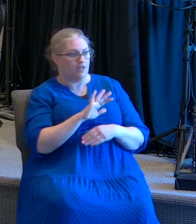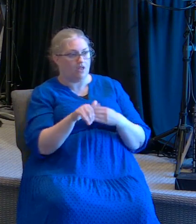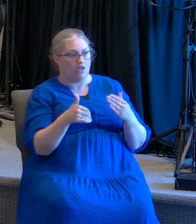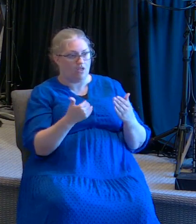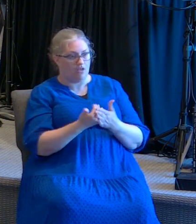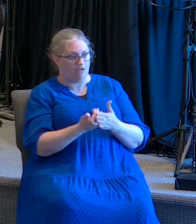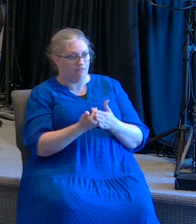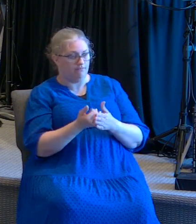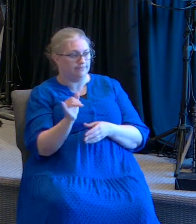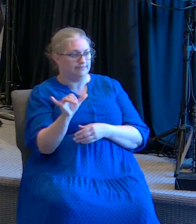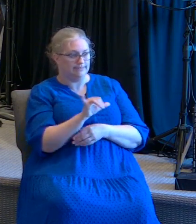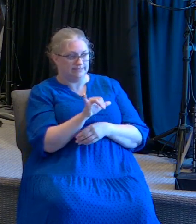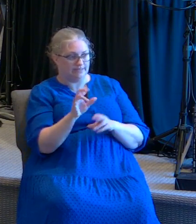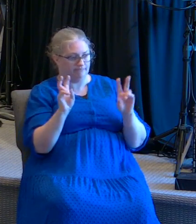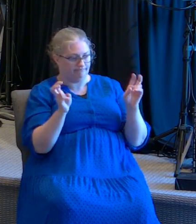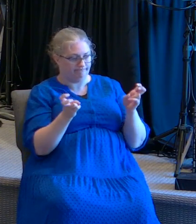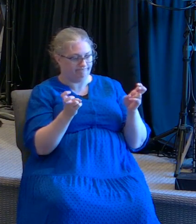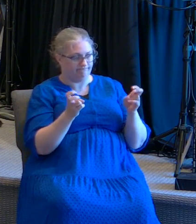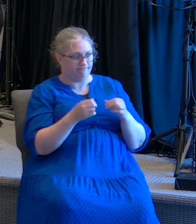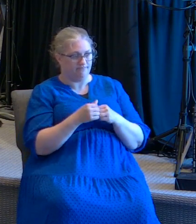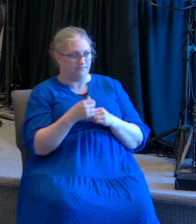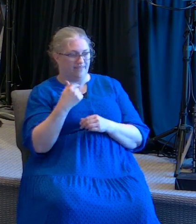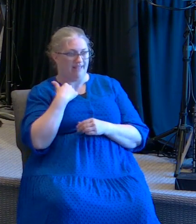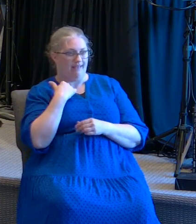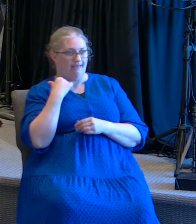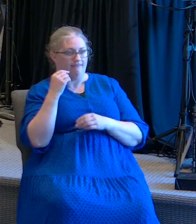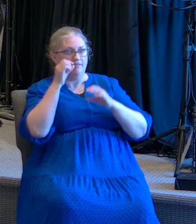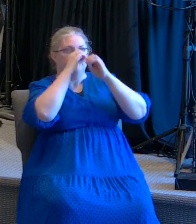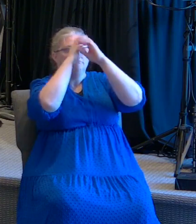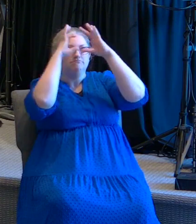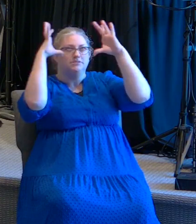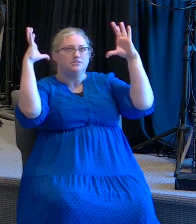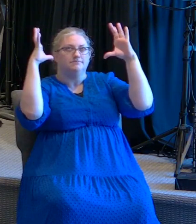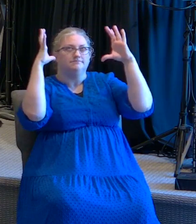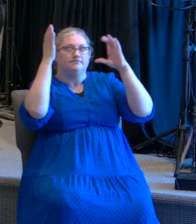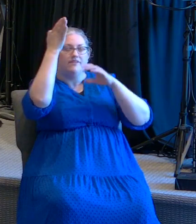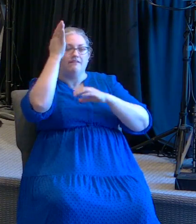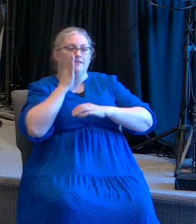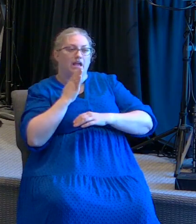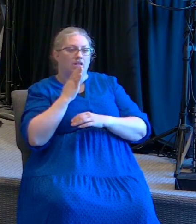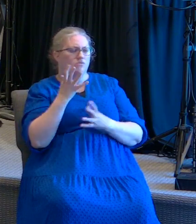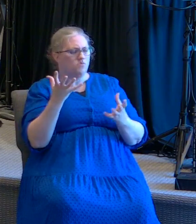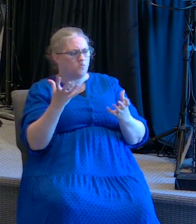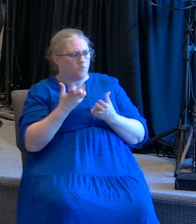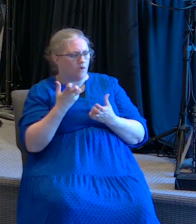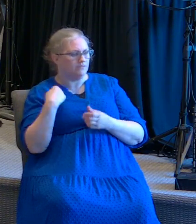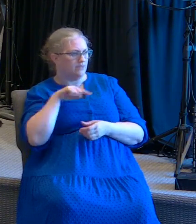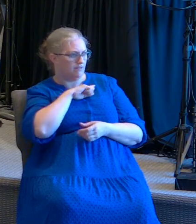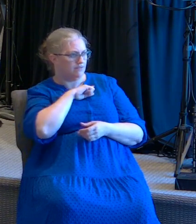I get this picture of a god that desperately wants us to know who he is